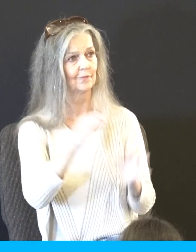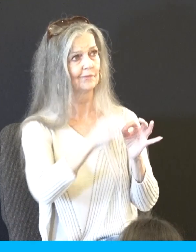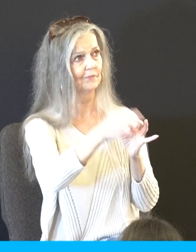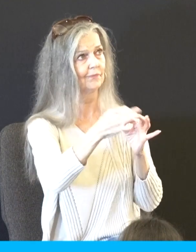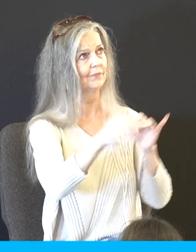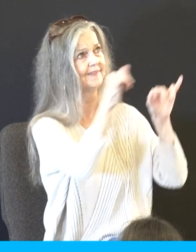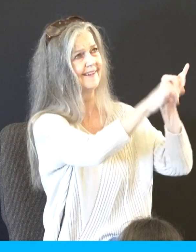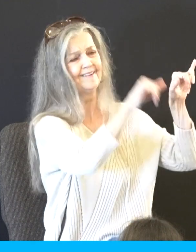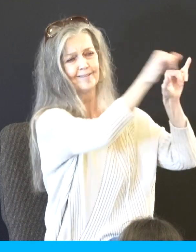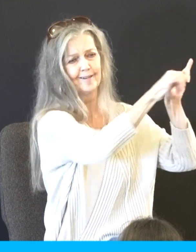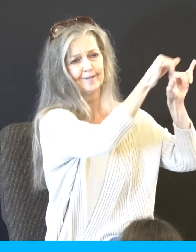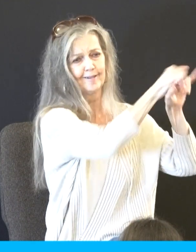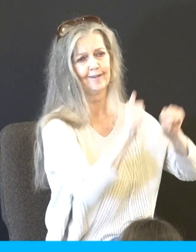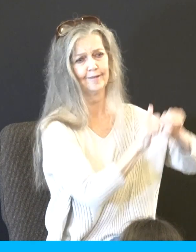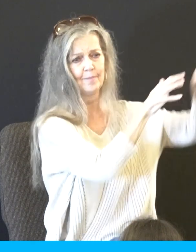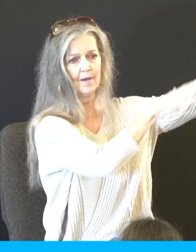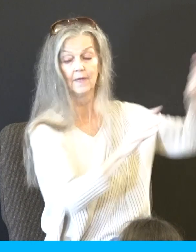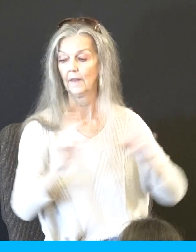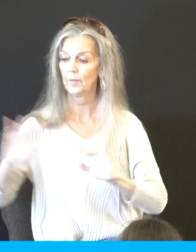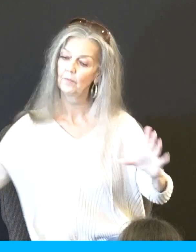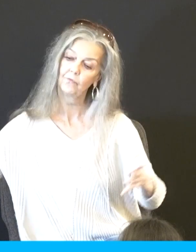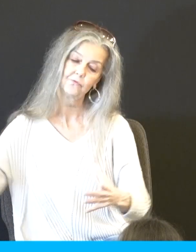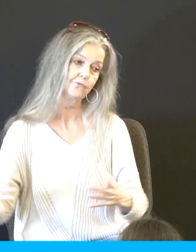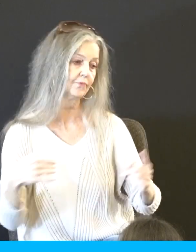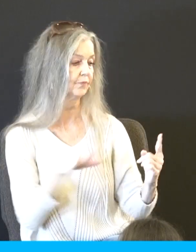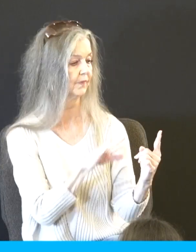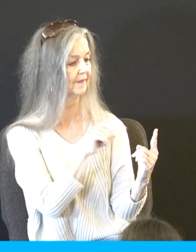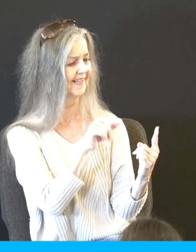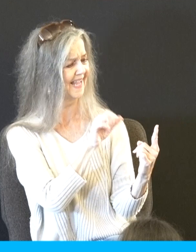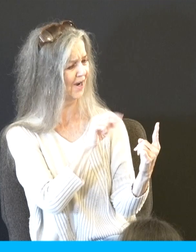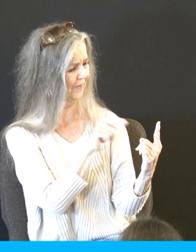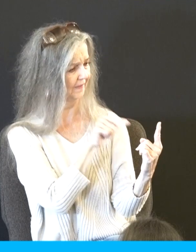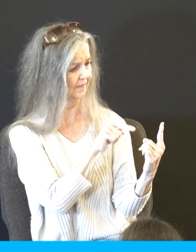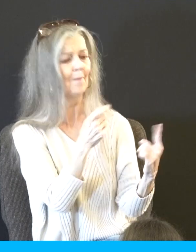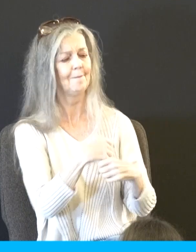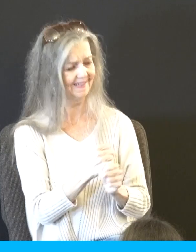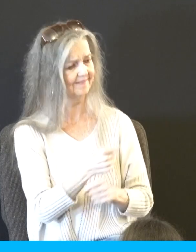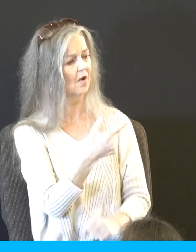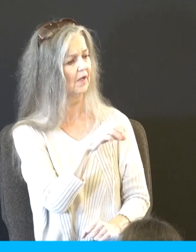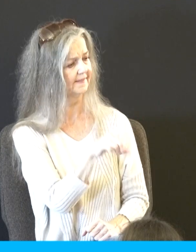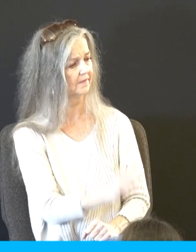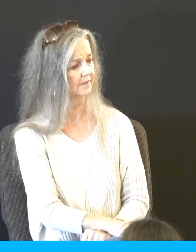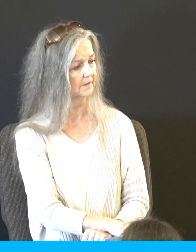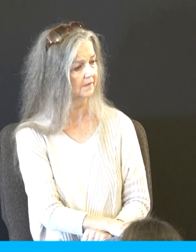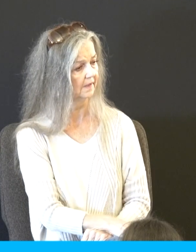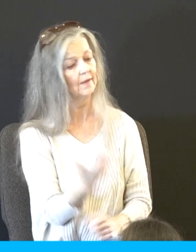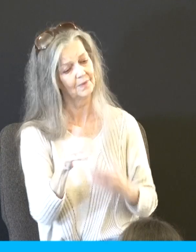mountain, people gathered themselves together unto Aaron and said unto him, up, make us gods which will go before us. For as for